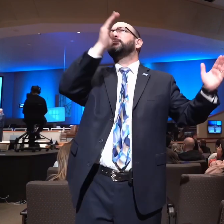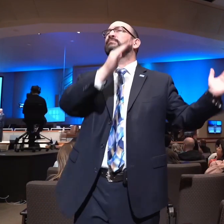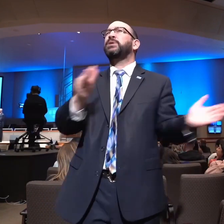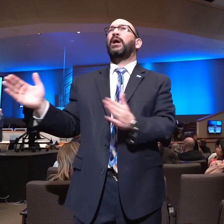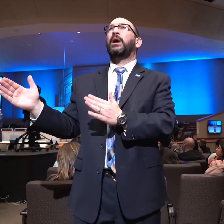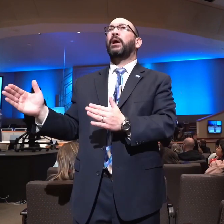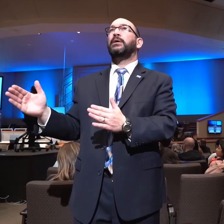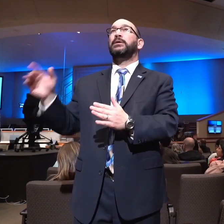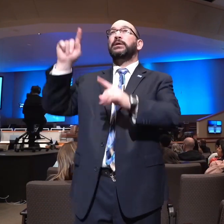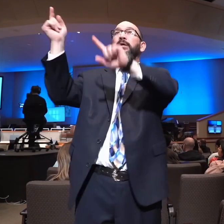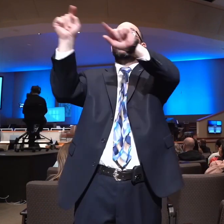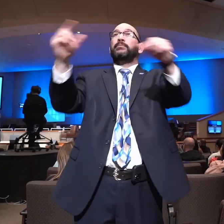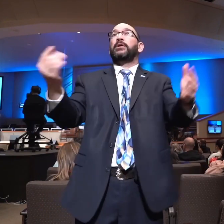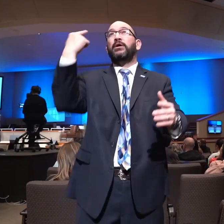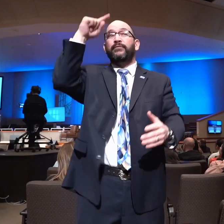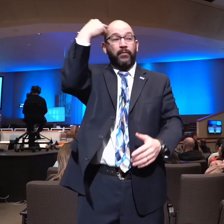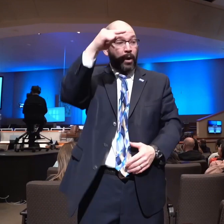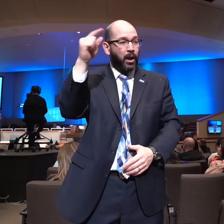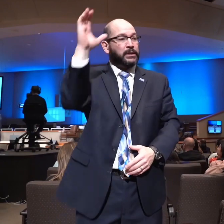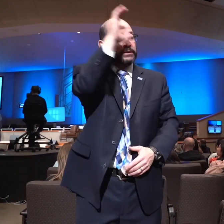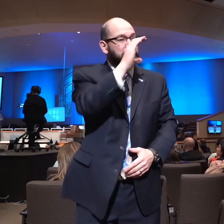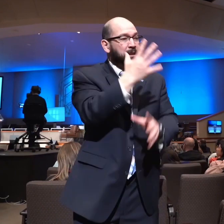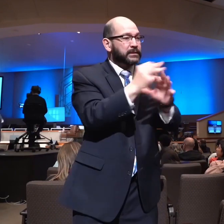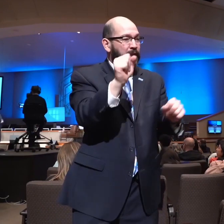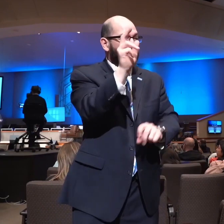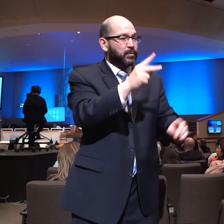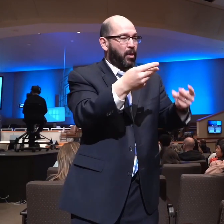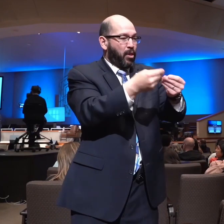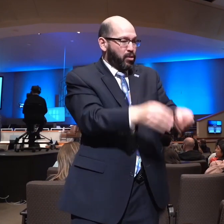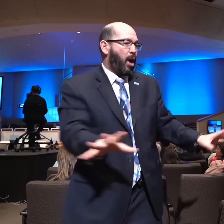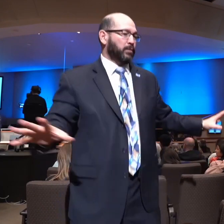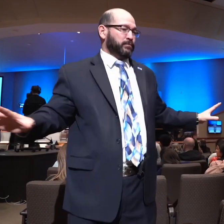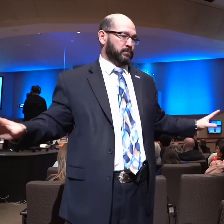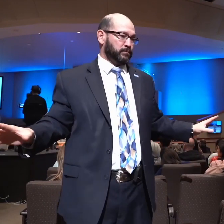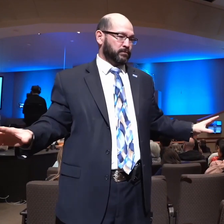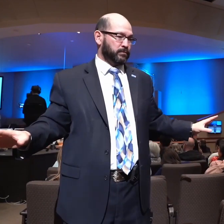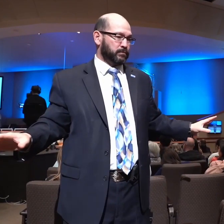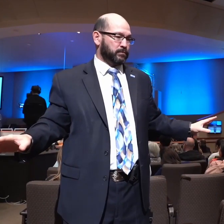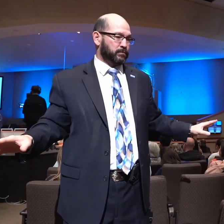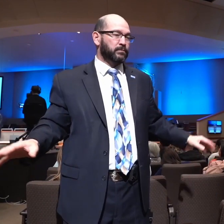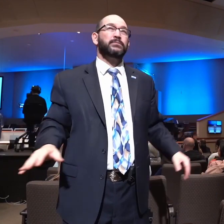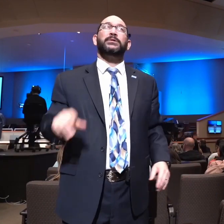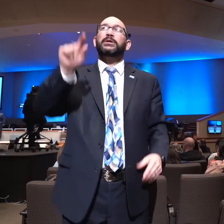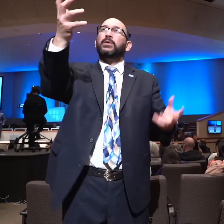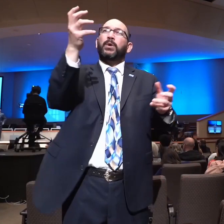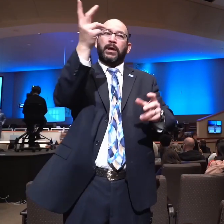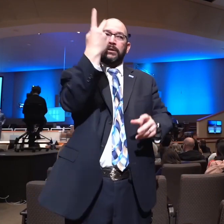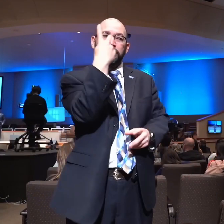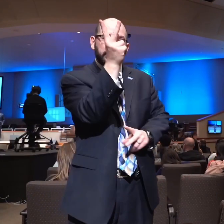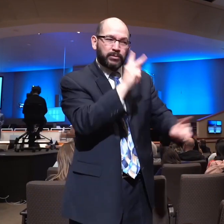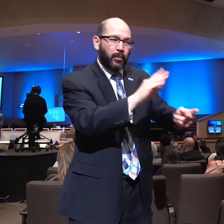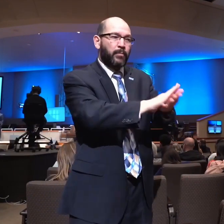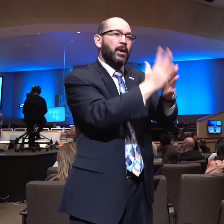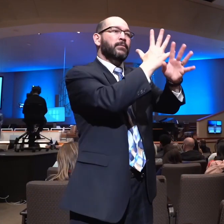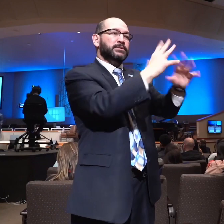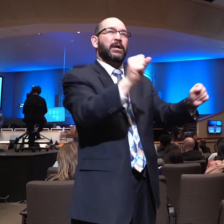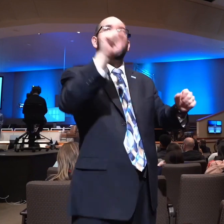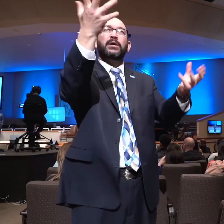Man has come to seek and to save that which was lost. Notice the purpose of God is the salvation of all. The salvation of